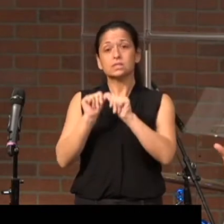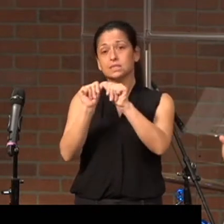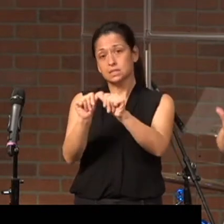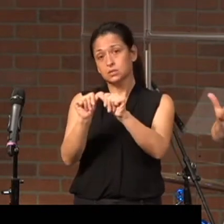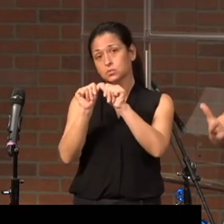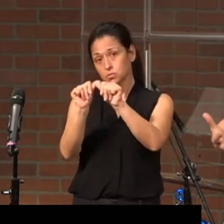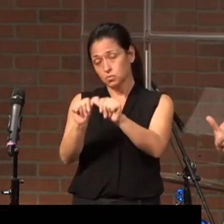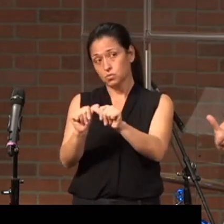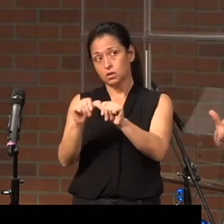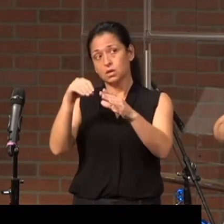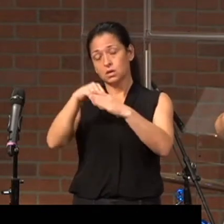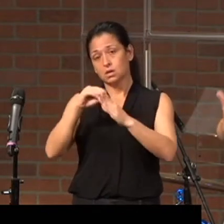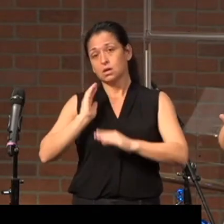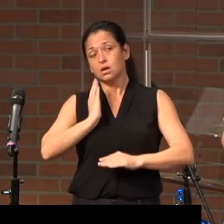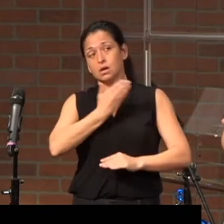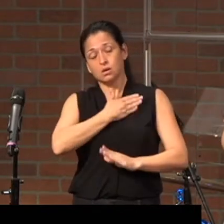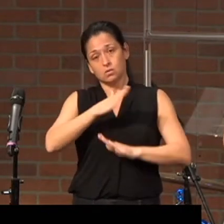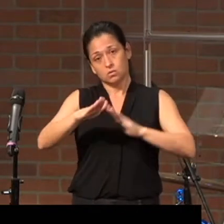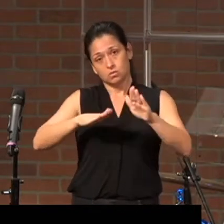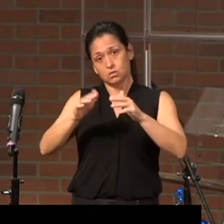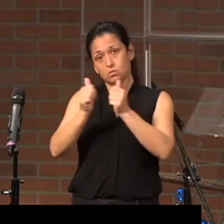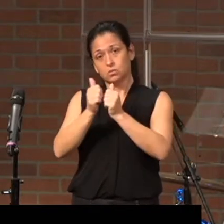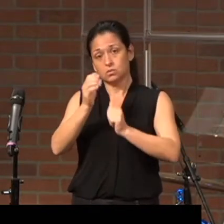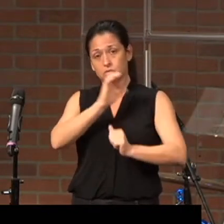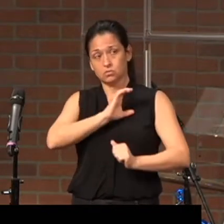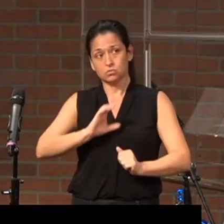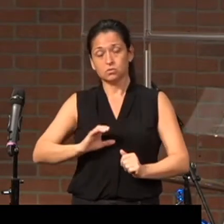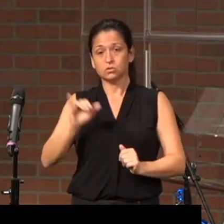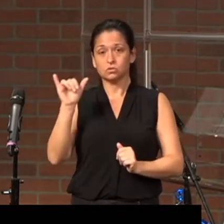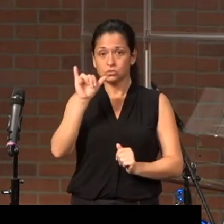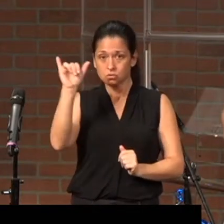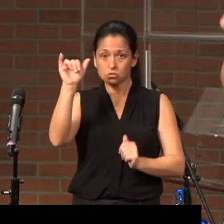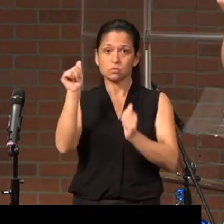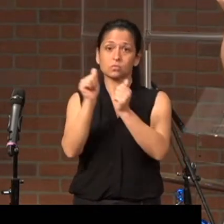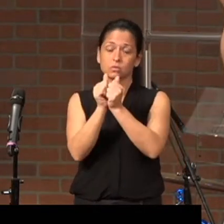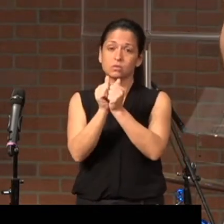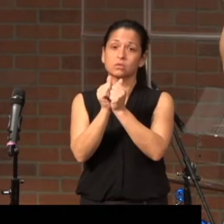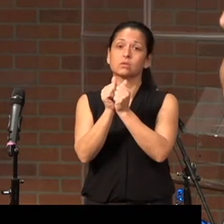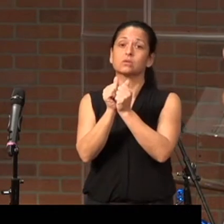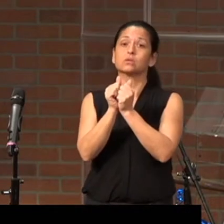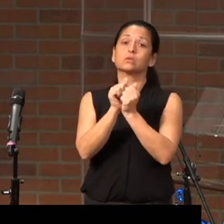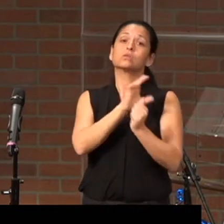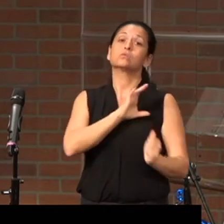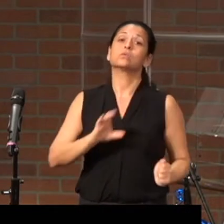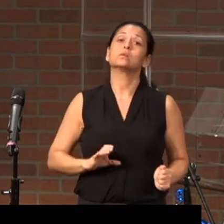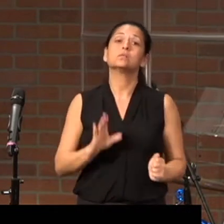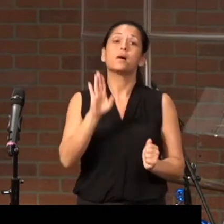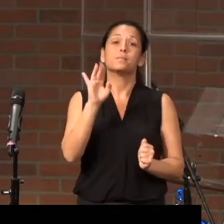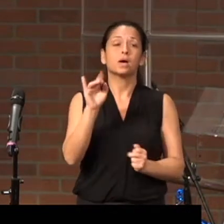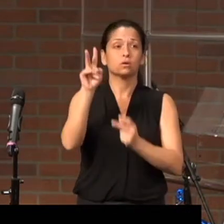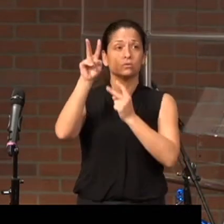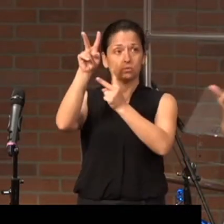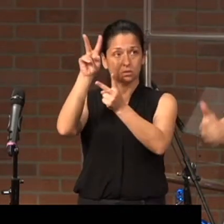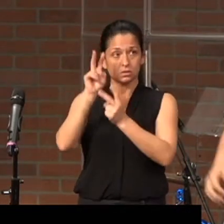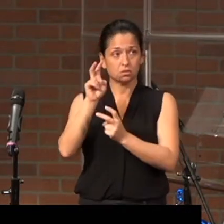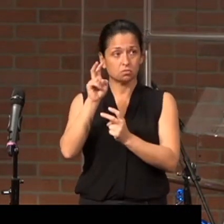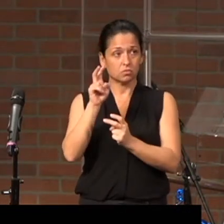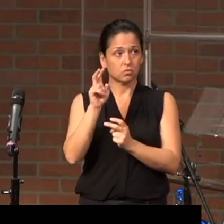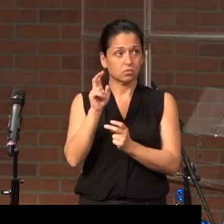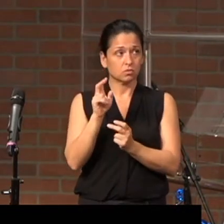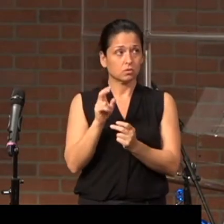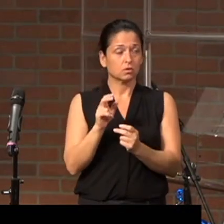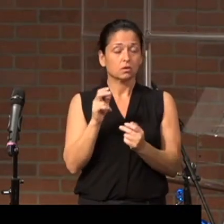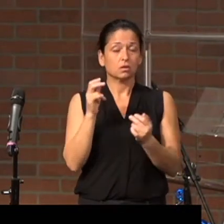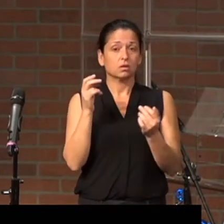in our walk with Christ, journey with Christ, by receiving. And here's where